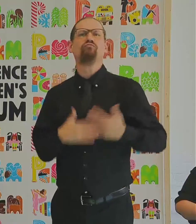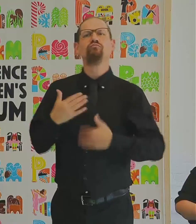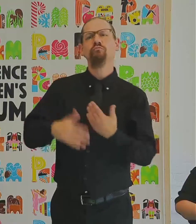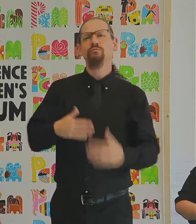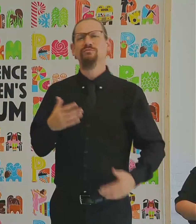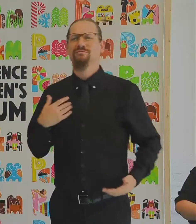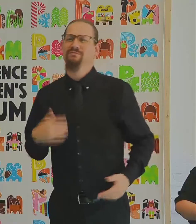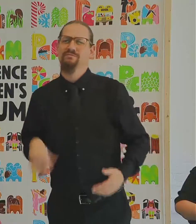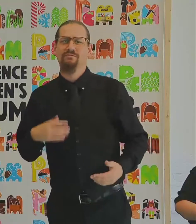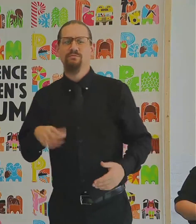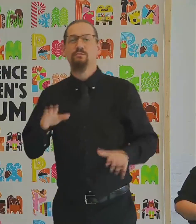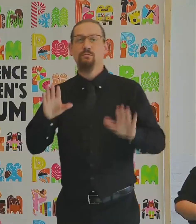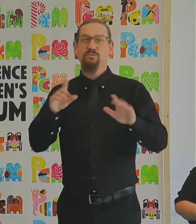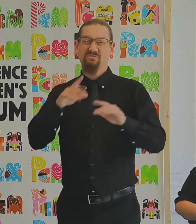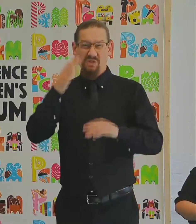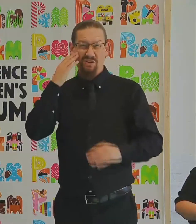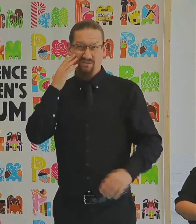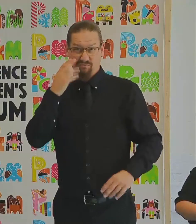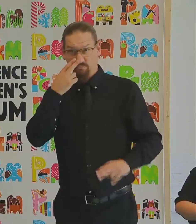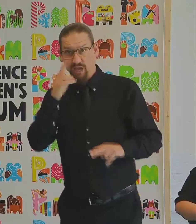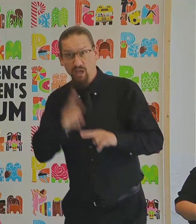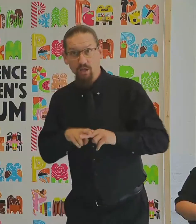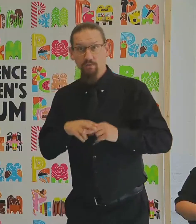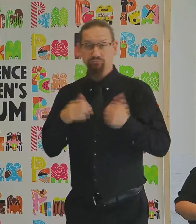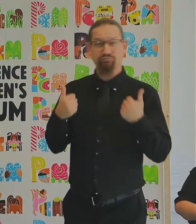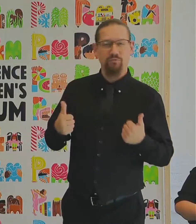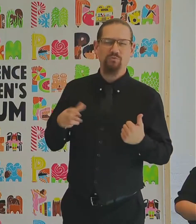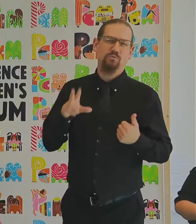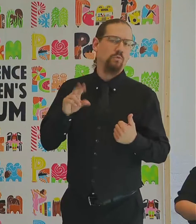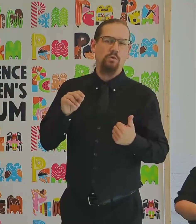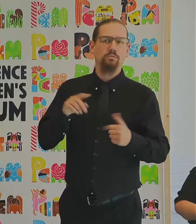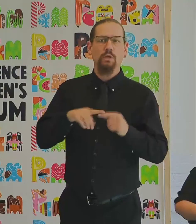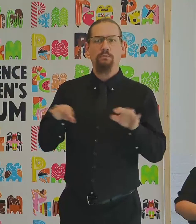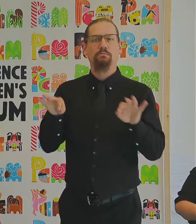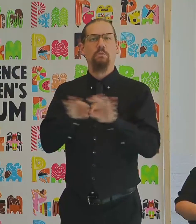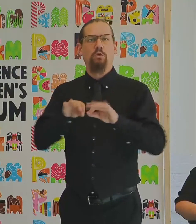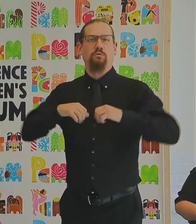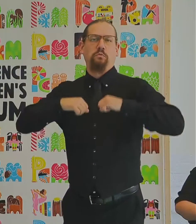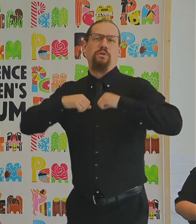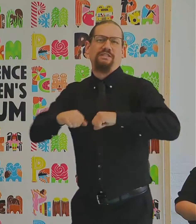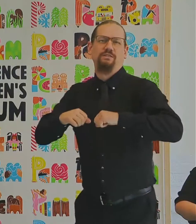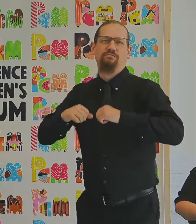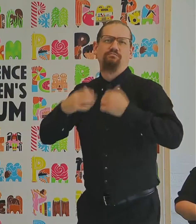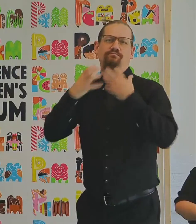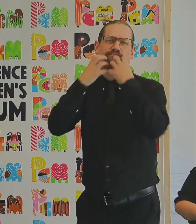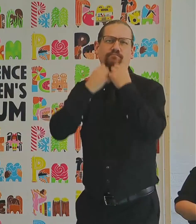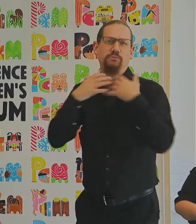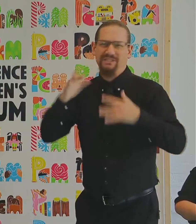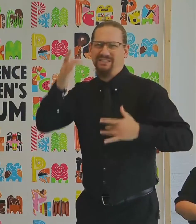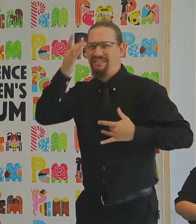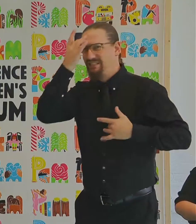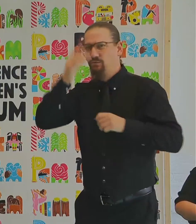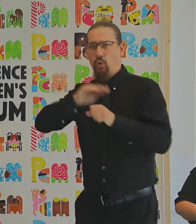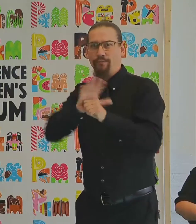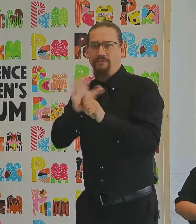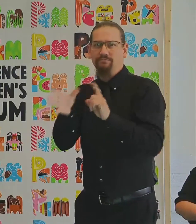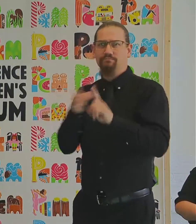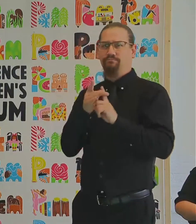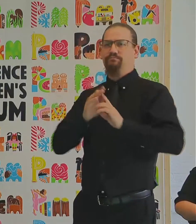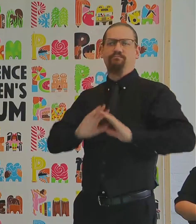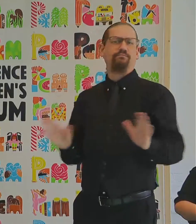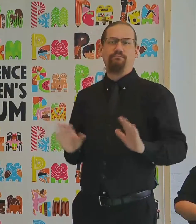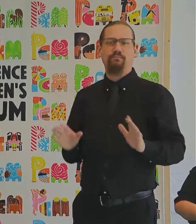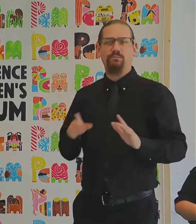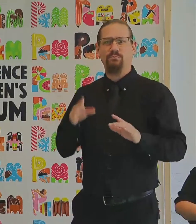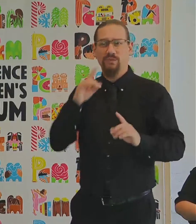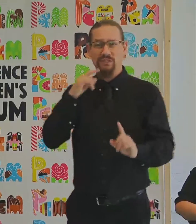necessary to keep everybody protected from getting sick from COVID-19, which is a miserable illness for many children and a very serious,